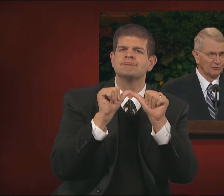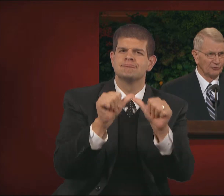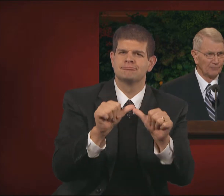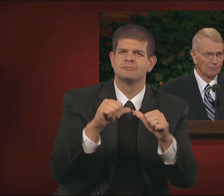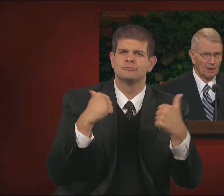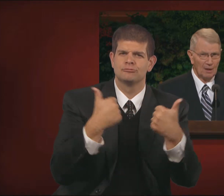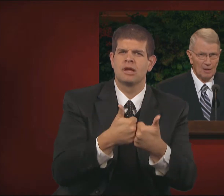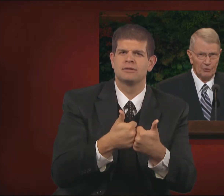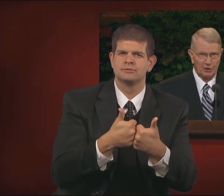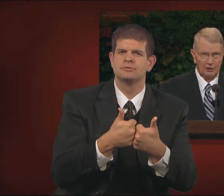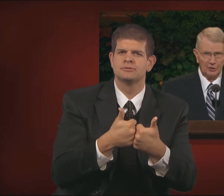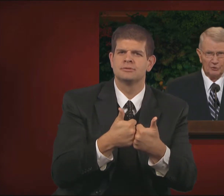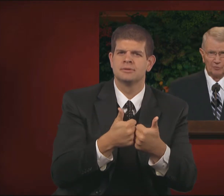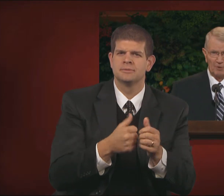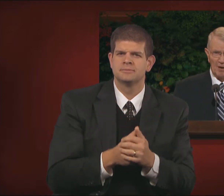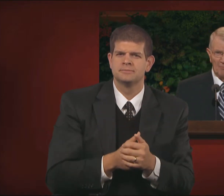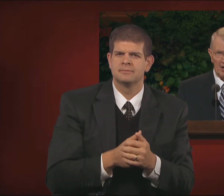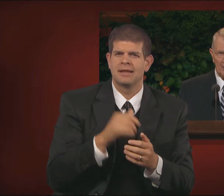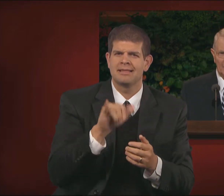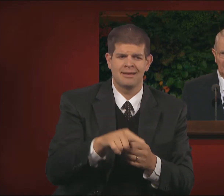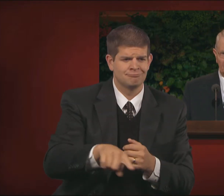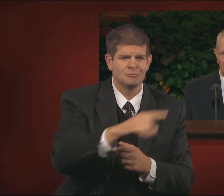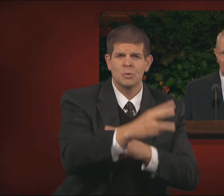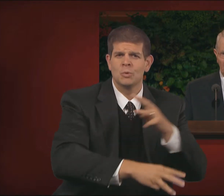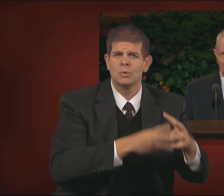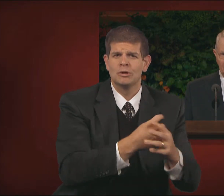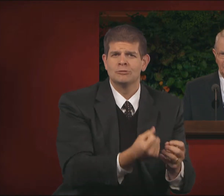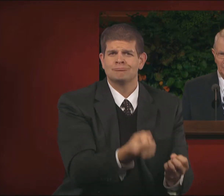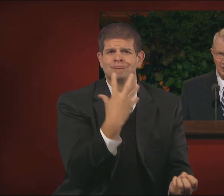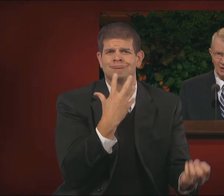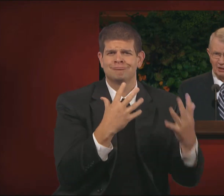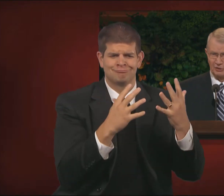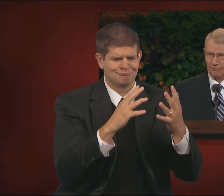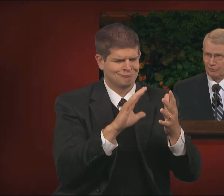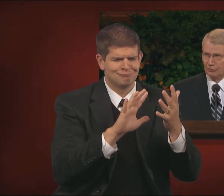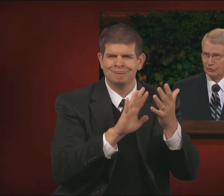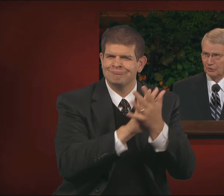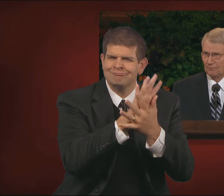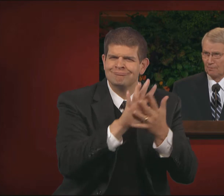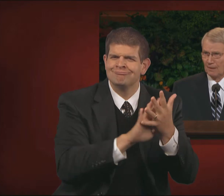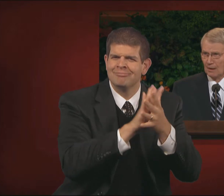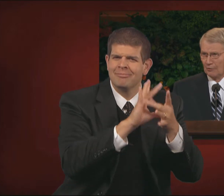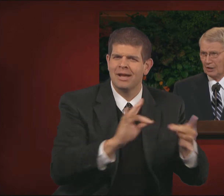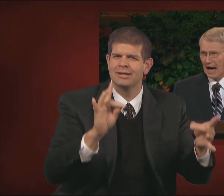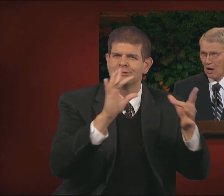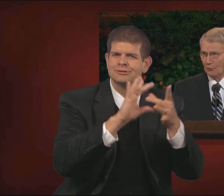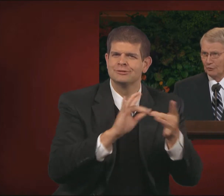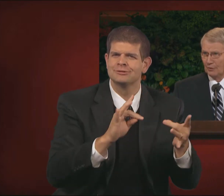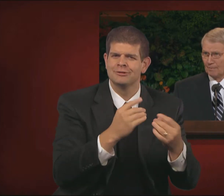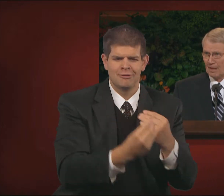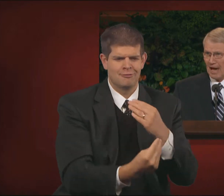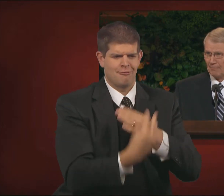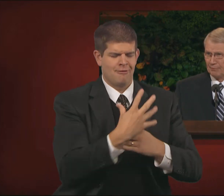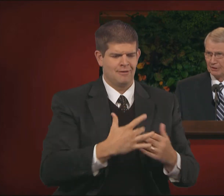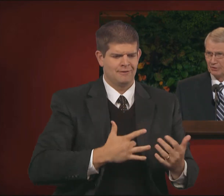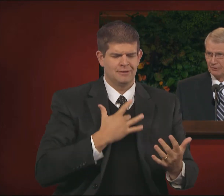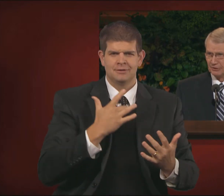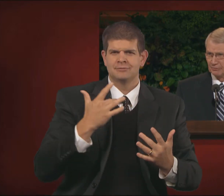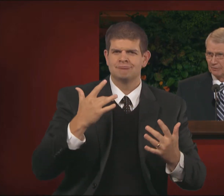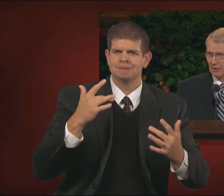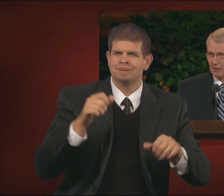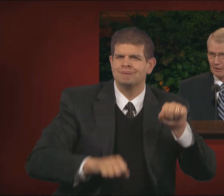challenged. The continual bombardment of such messages may cause confusion, doubt, and